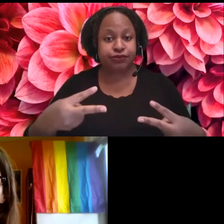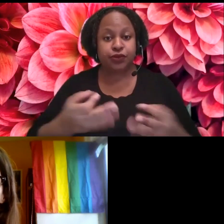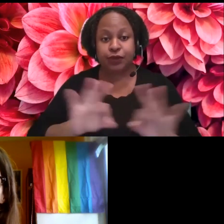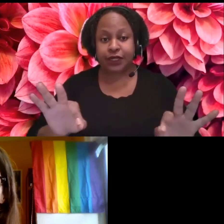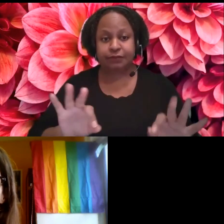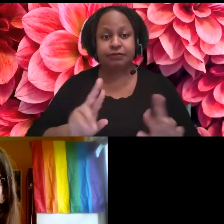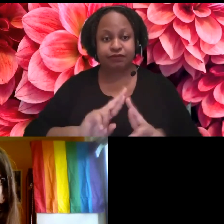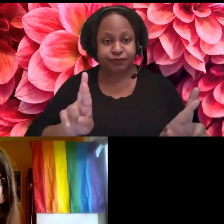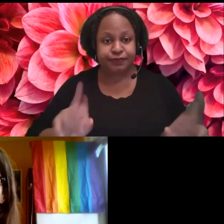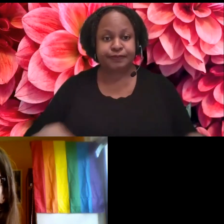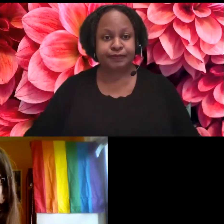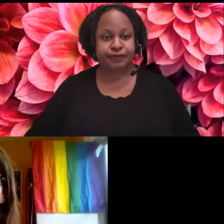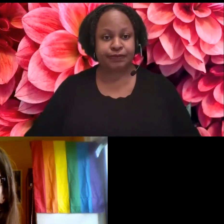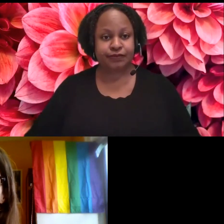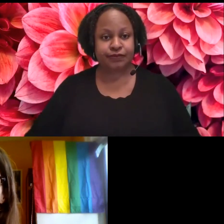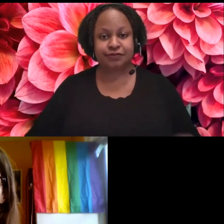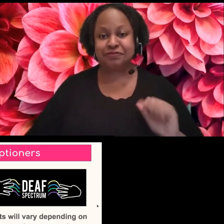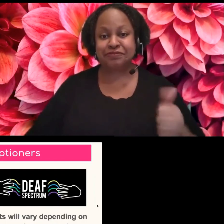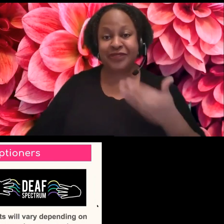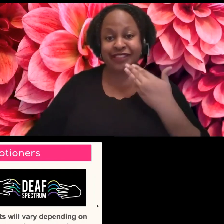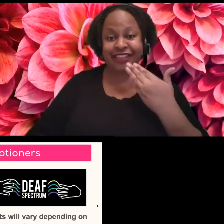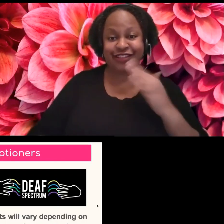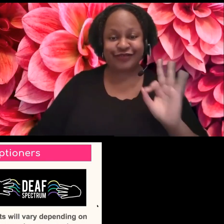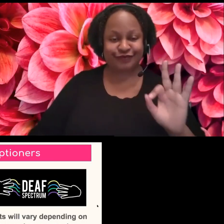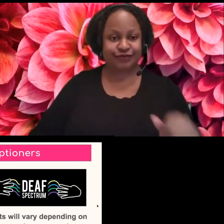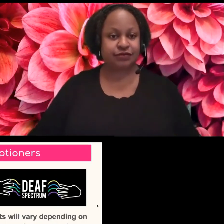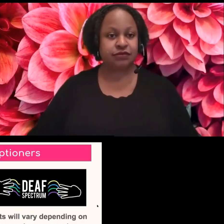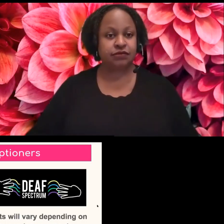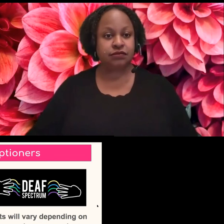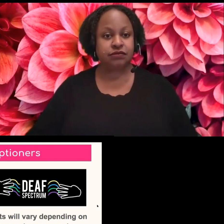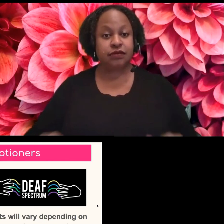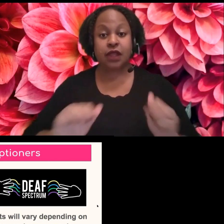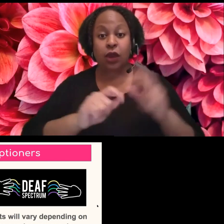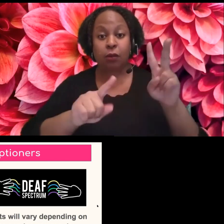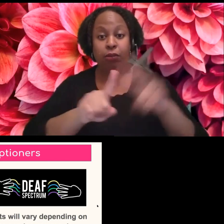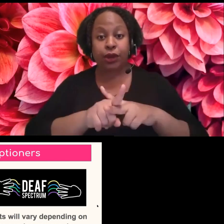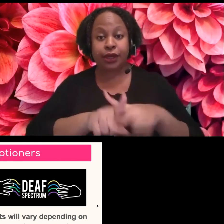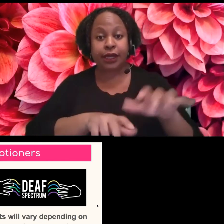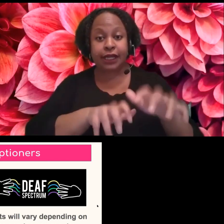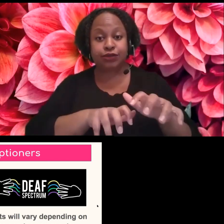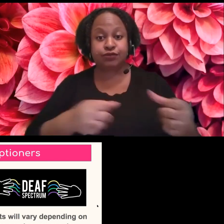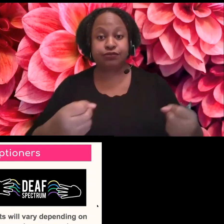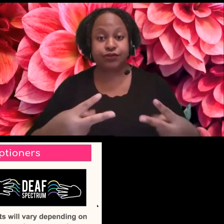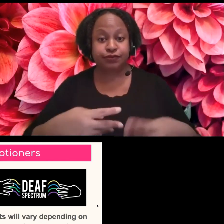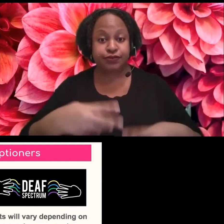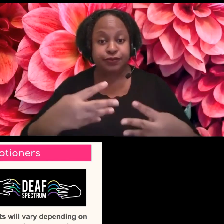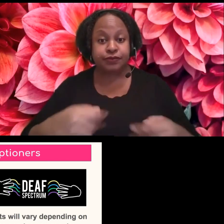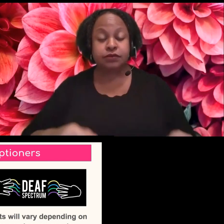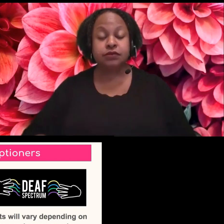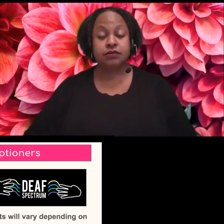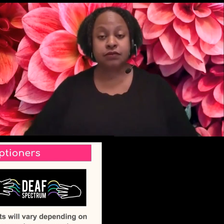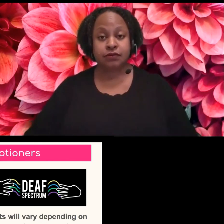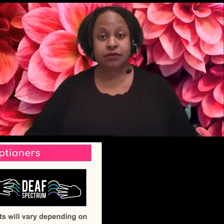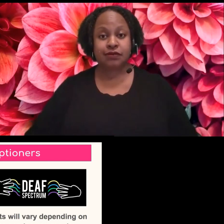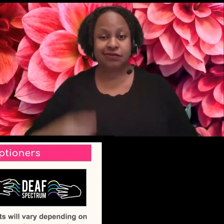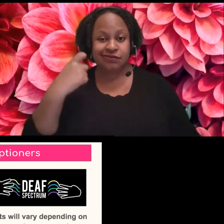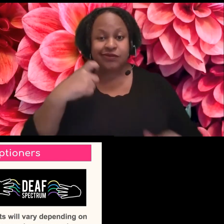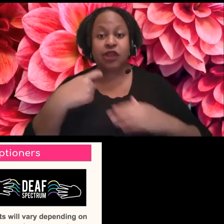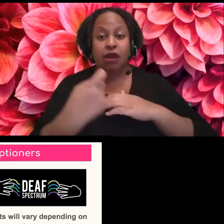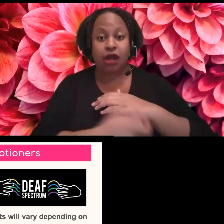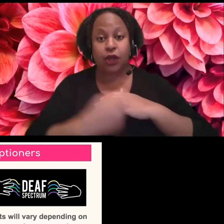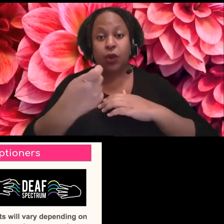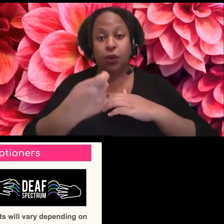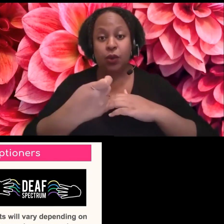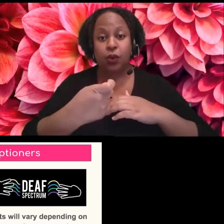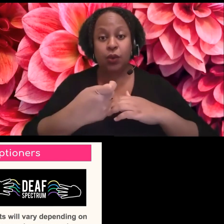you, everybody. Um, so booking captioners, these, those, as we listed the auto captioning and